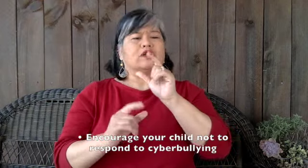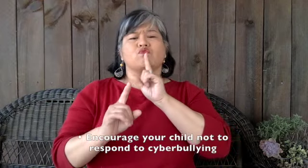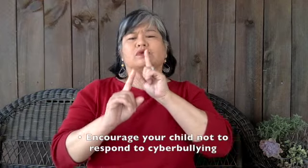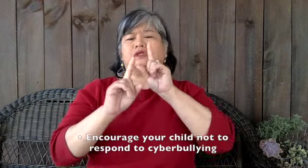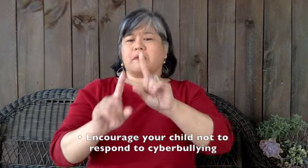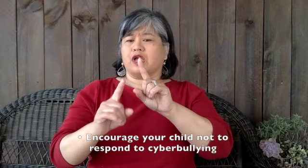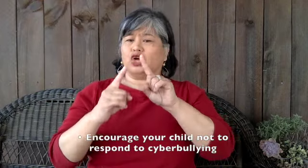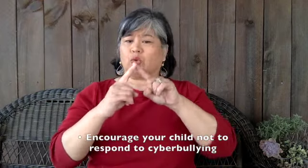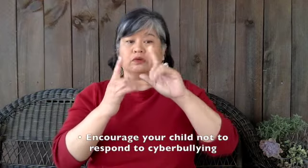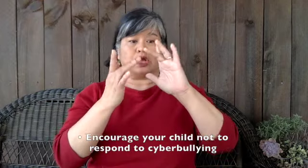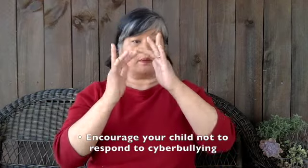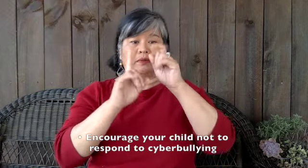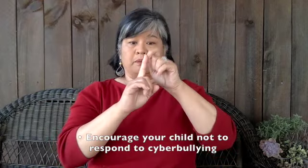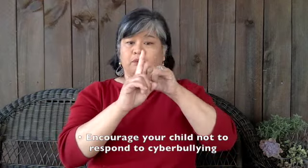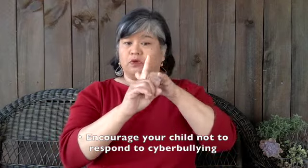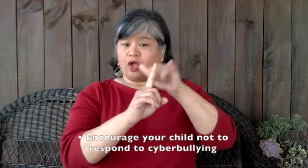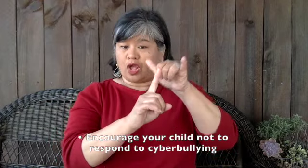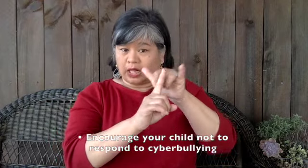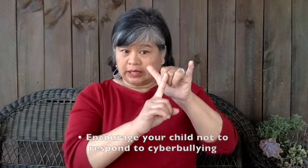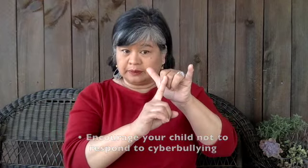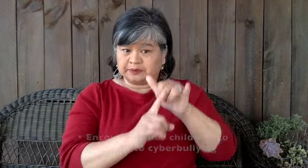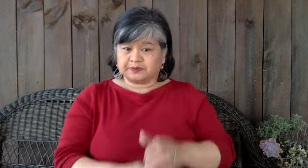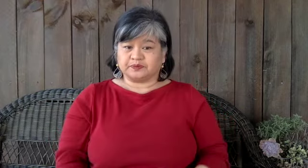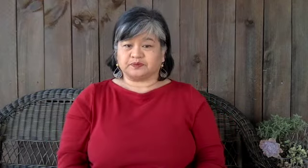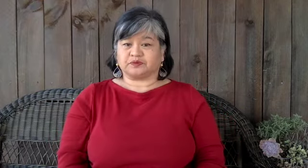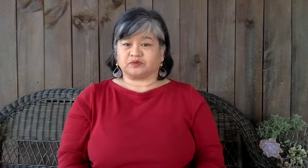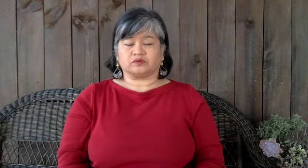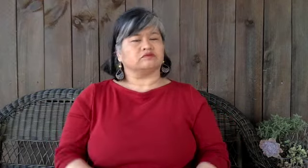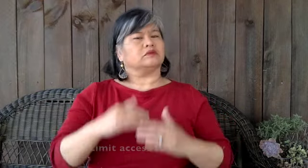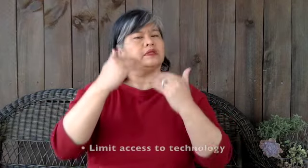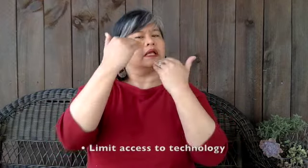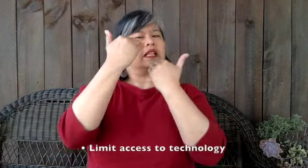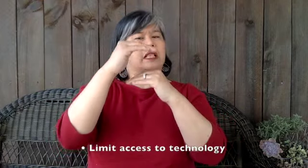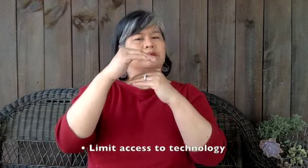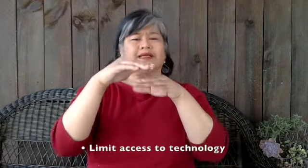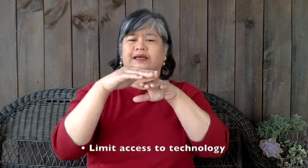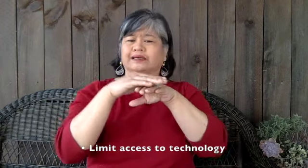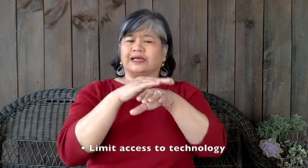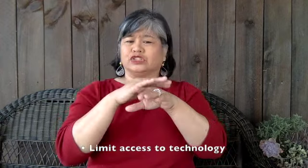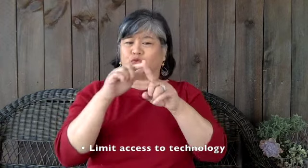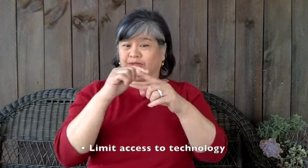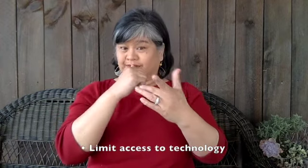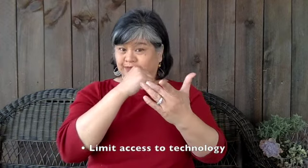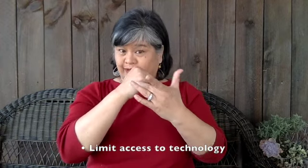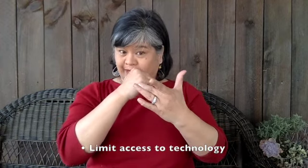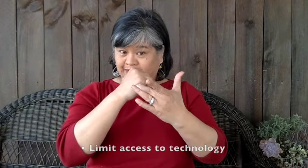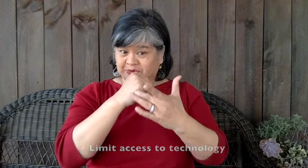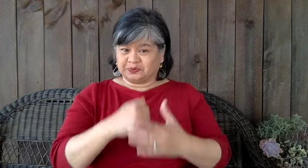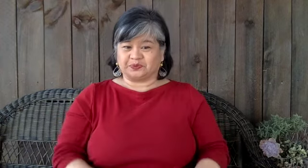to respond to cyber bullying limit access to technology